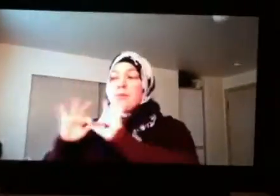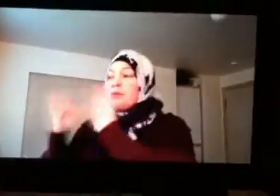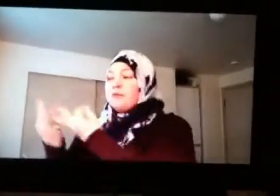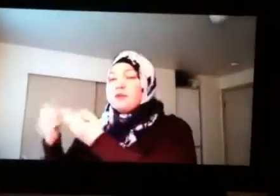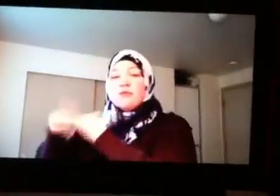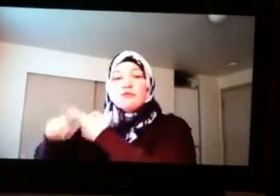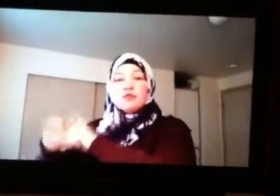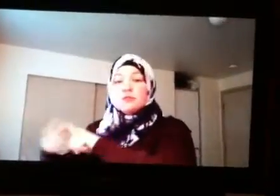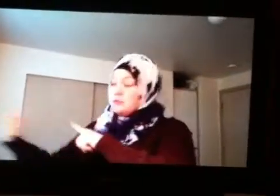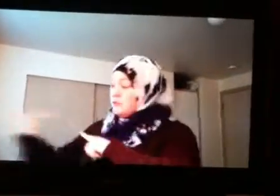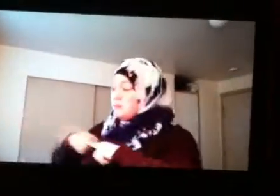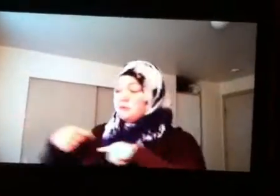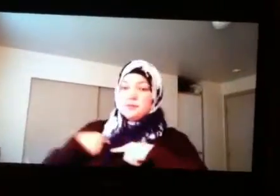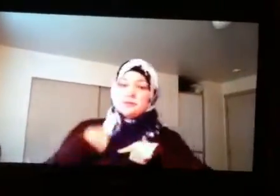You can know about their family.